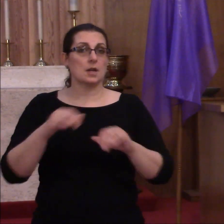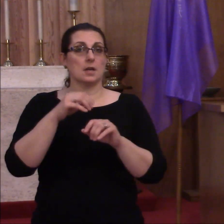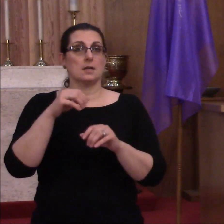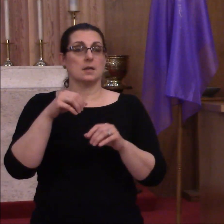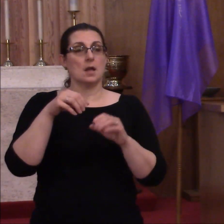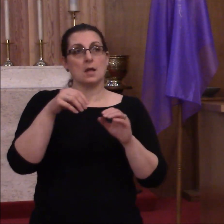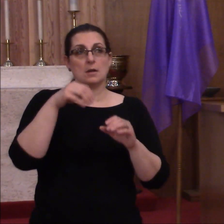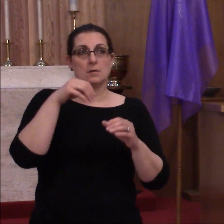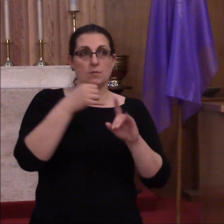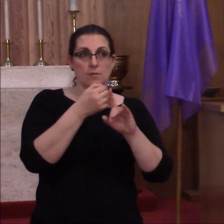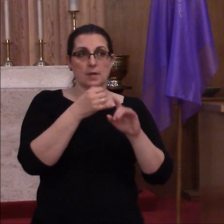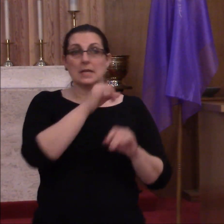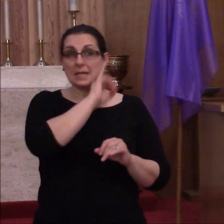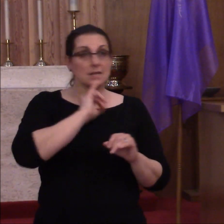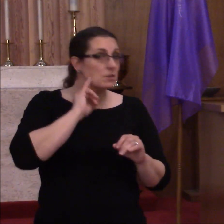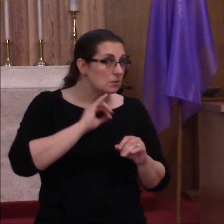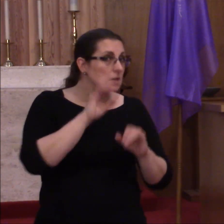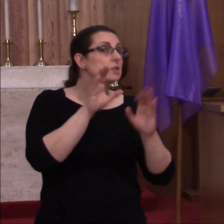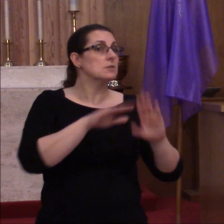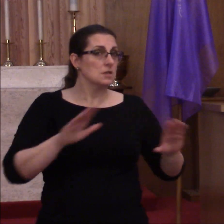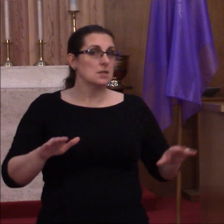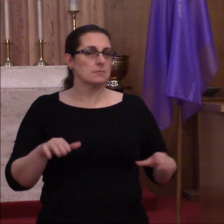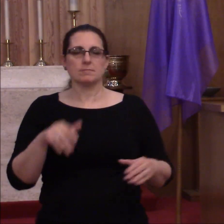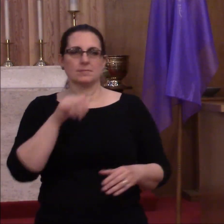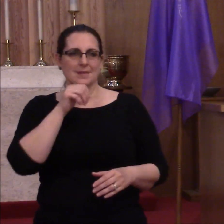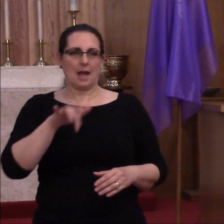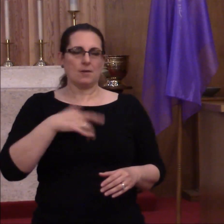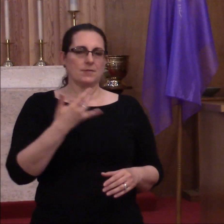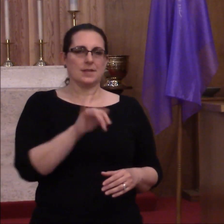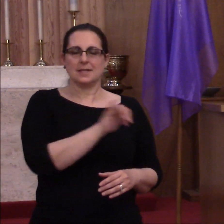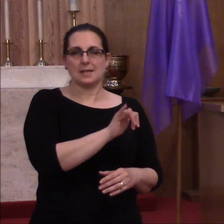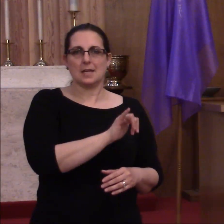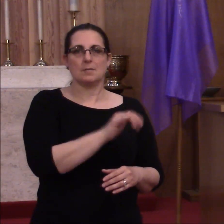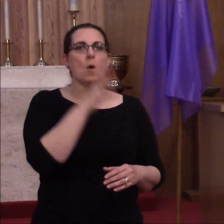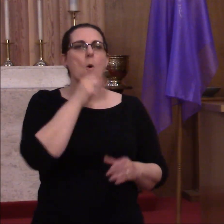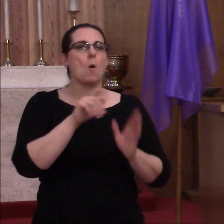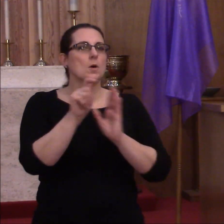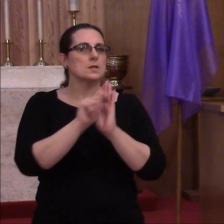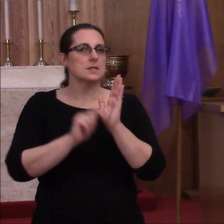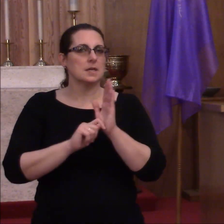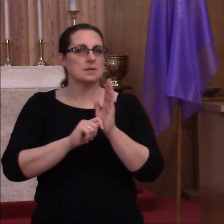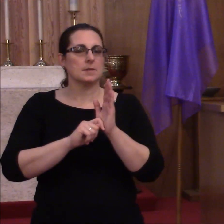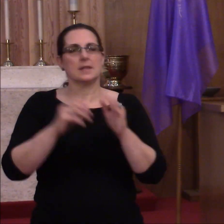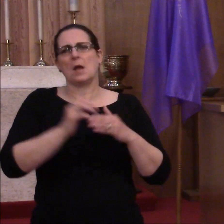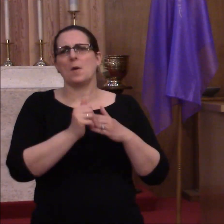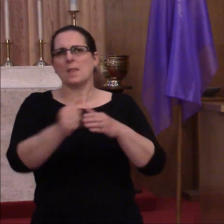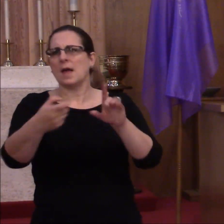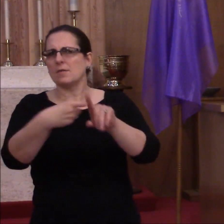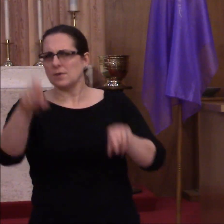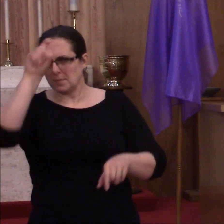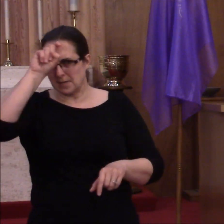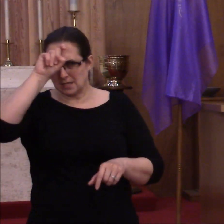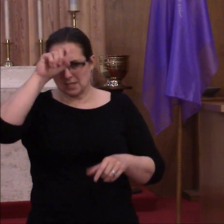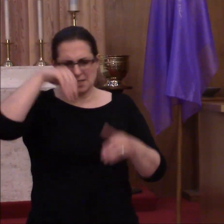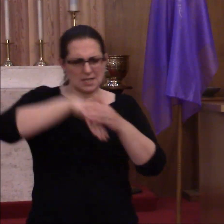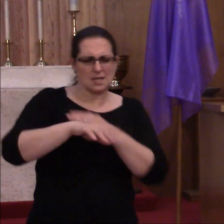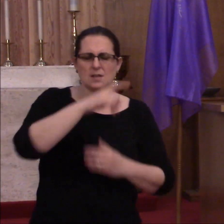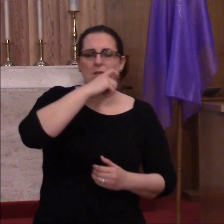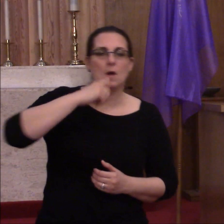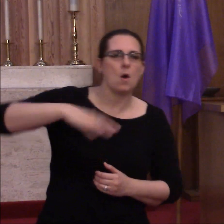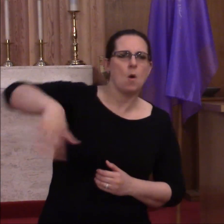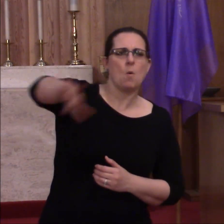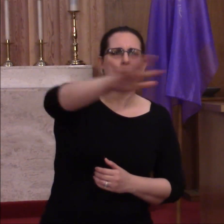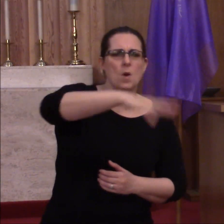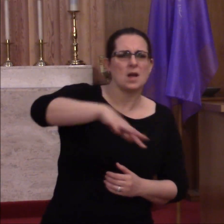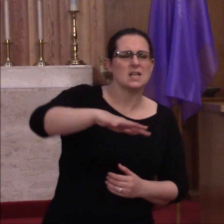Testament lesson, didn't feel much like rejoicing either. They had been led out of Egypt and into the wilderness, and